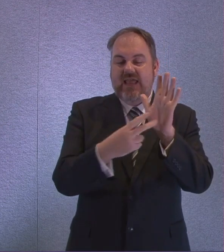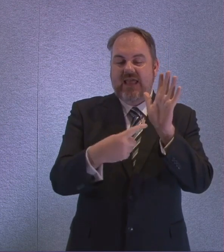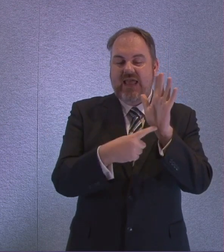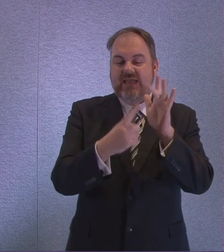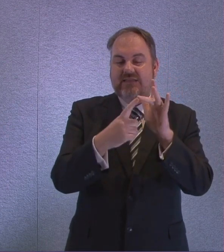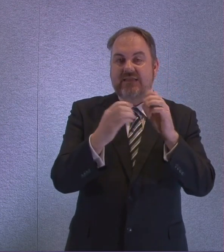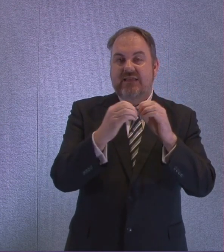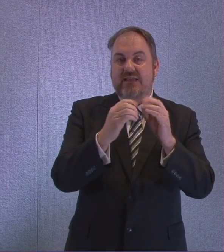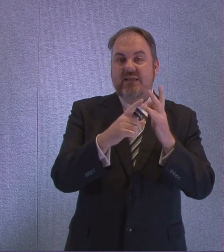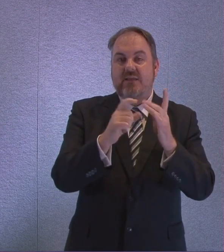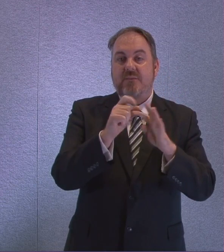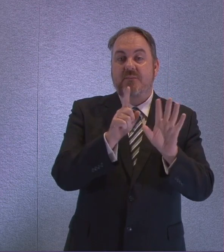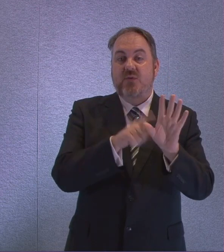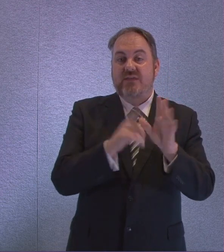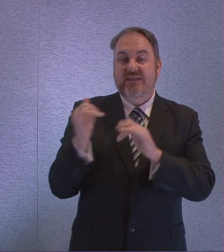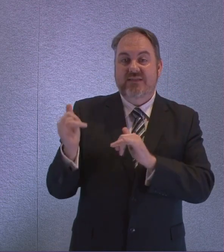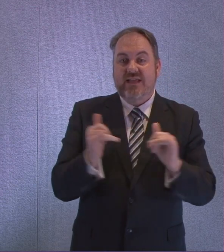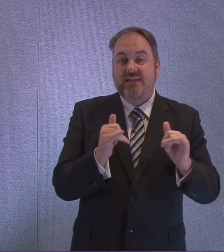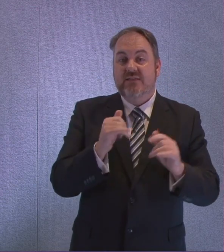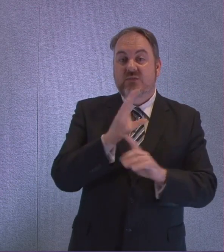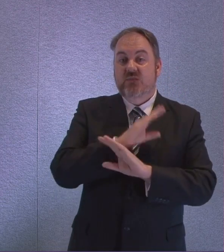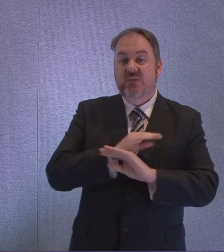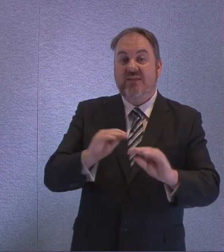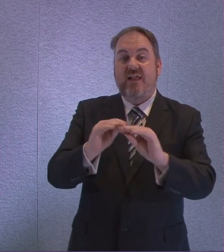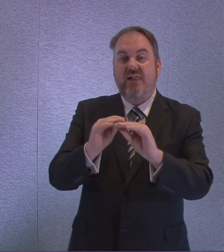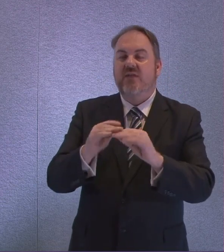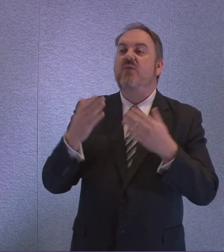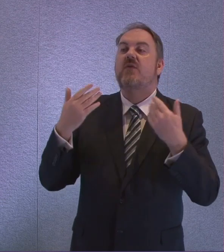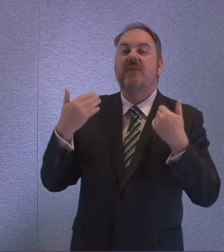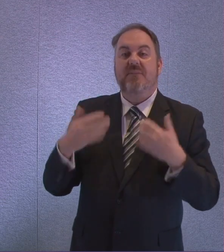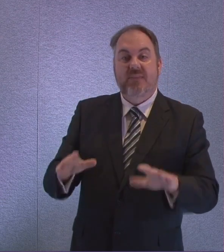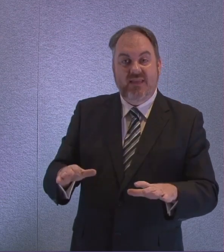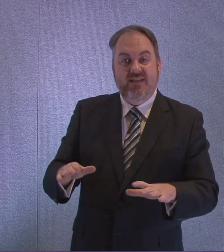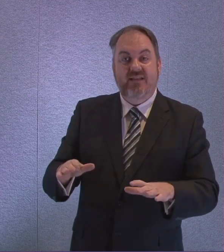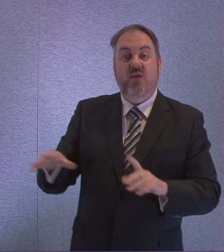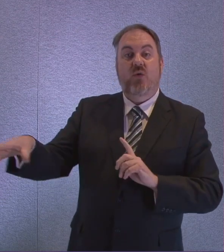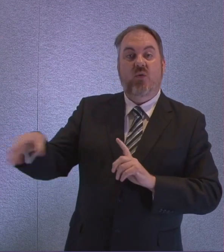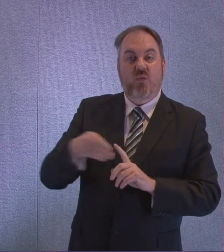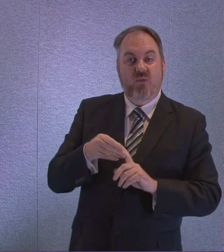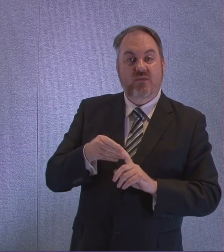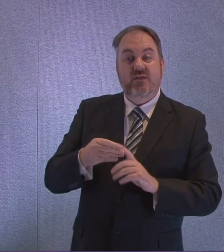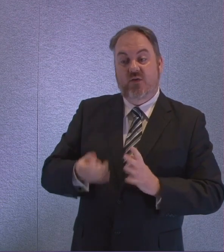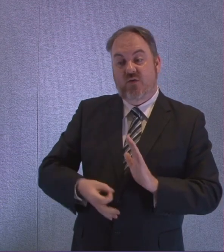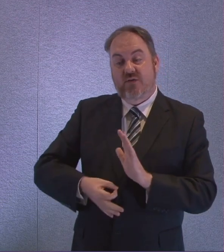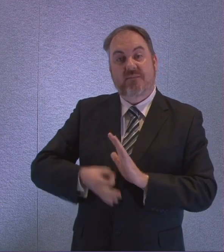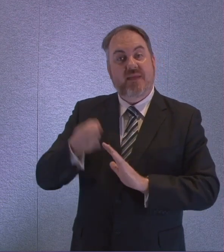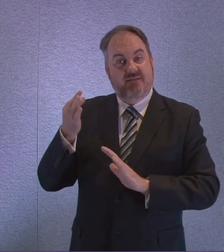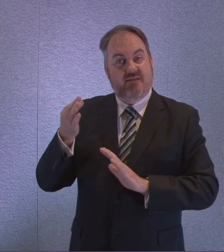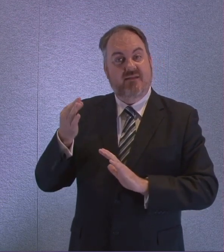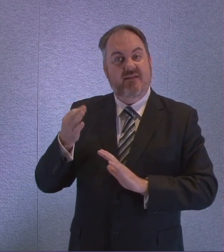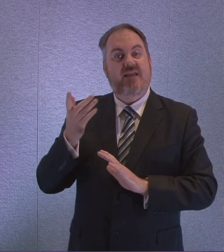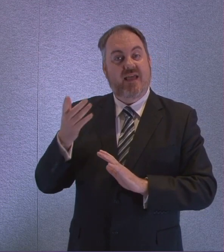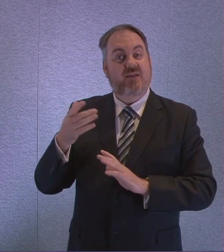virus, assuming of course that it does confer an element of immunity. Richard Leonard.